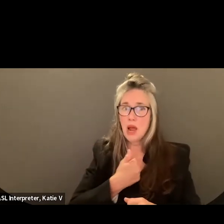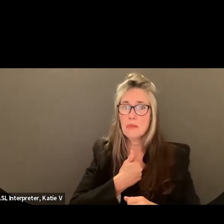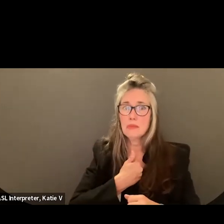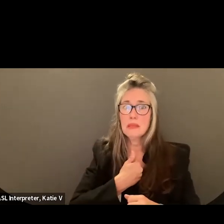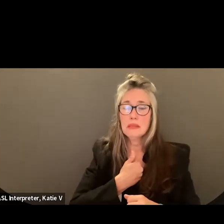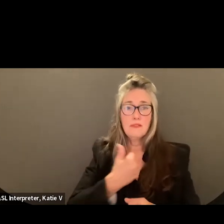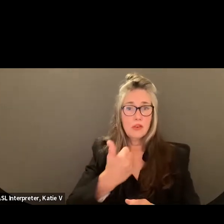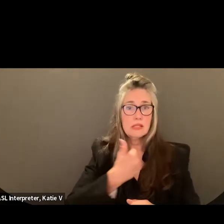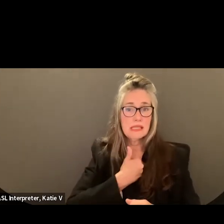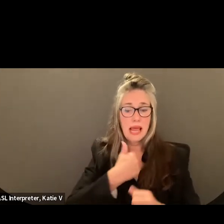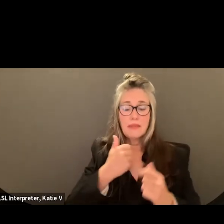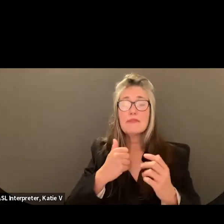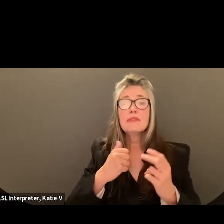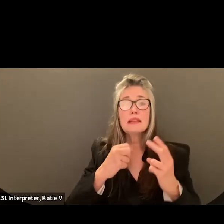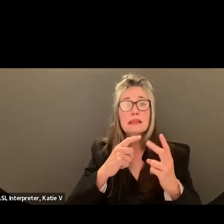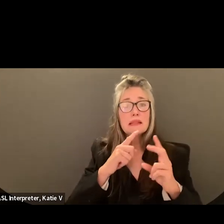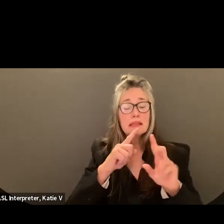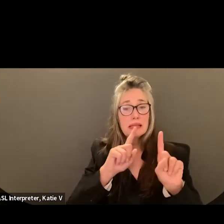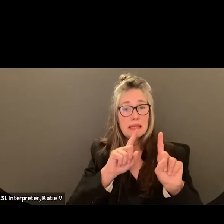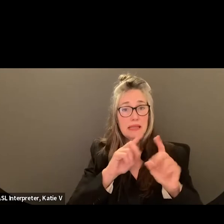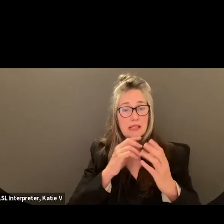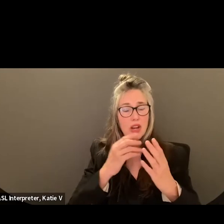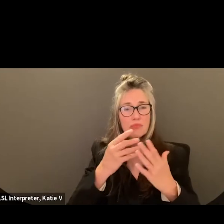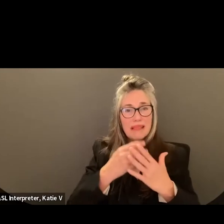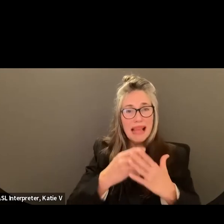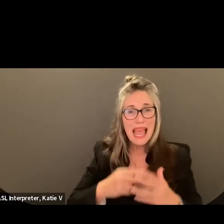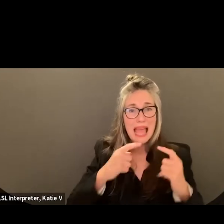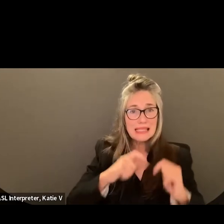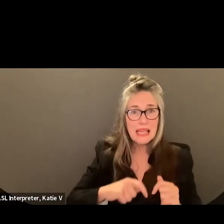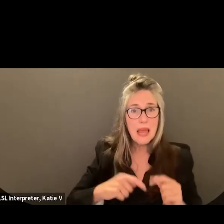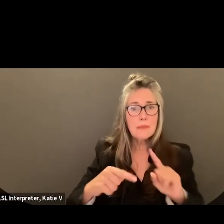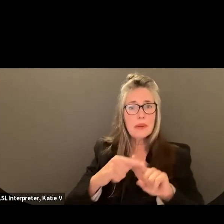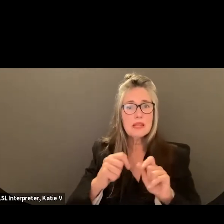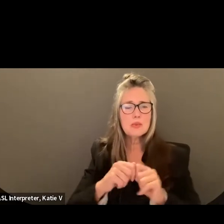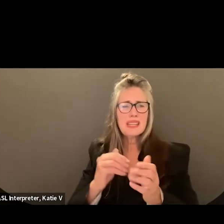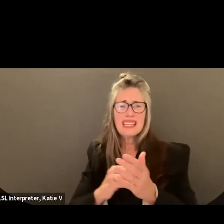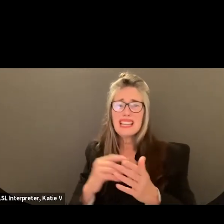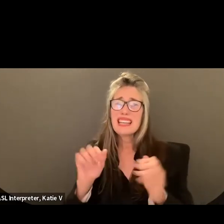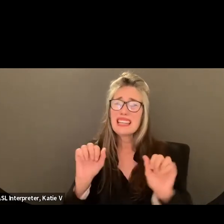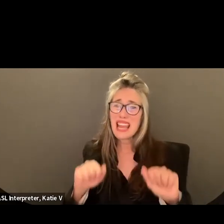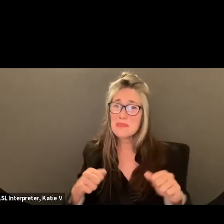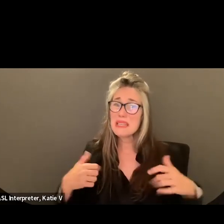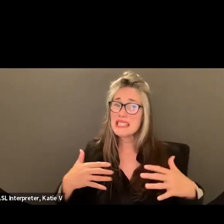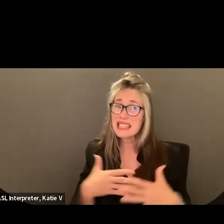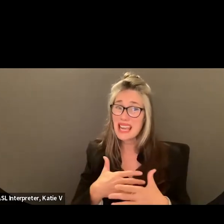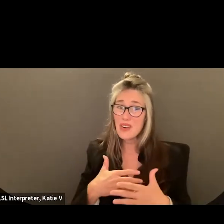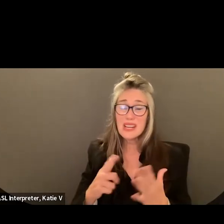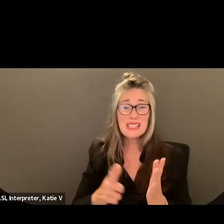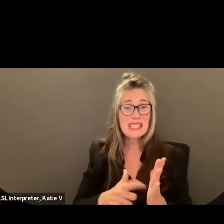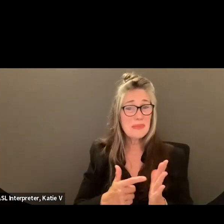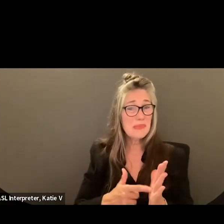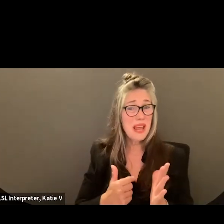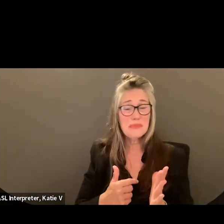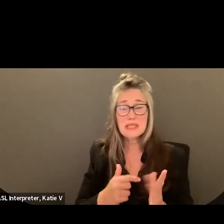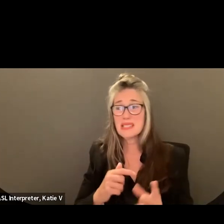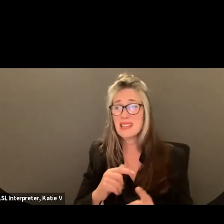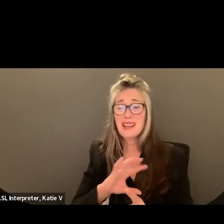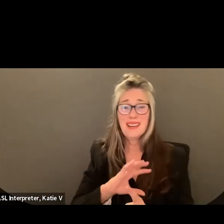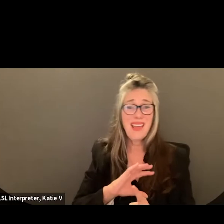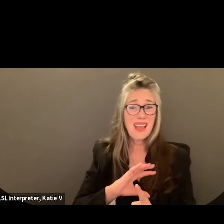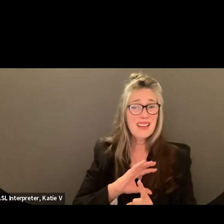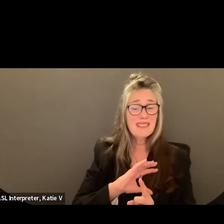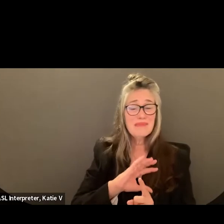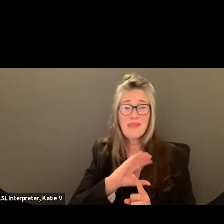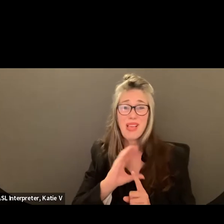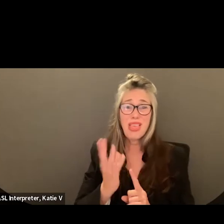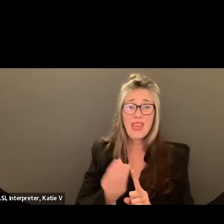and actually with the doctor. And it is a scary place. And sometimes it's culturally not to go. You're not you don't have the support